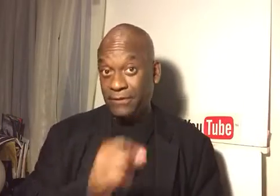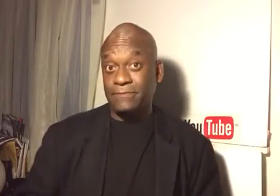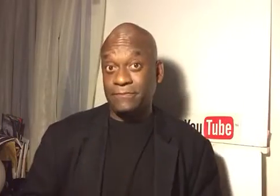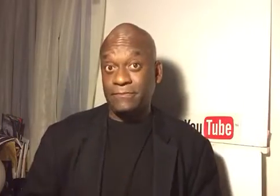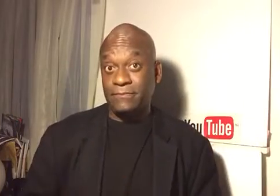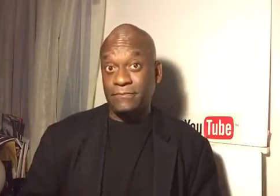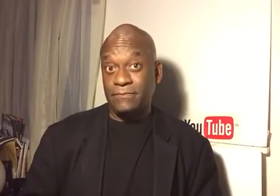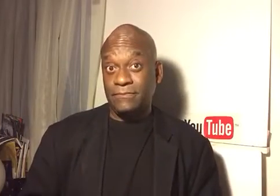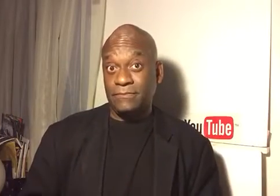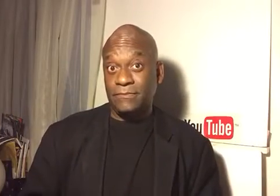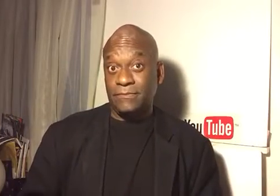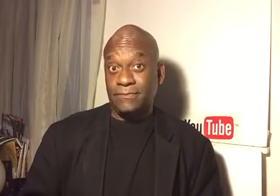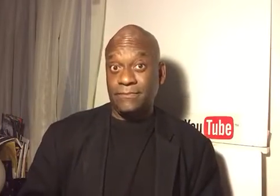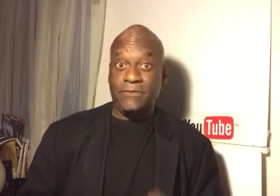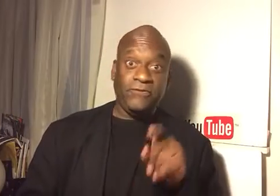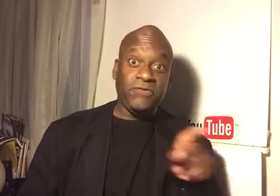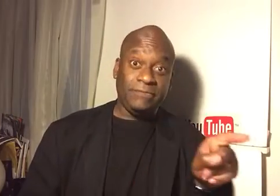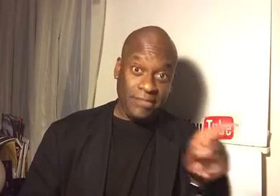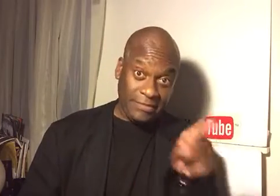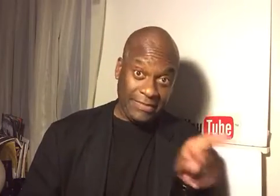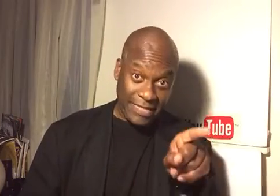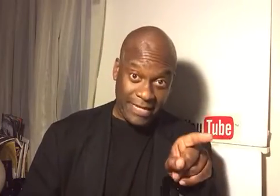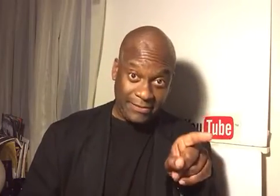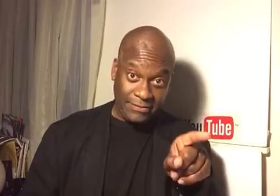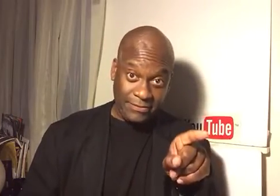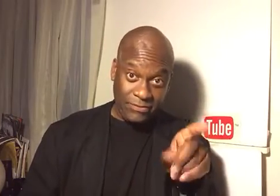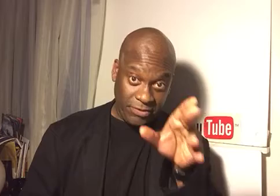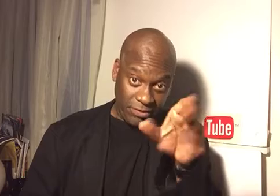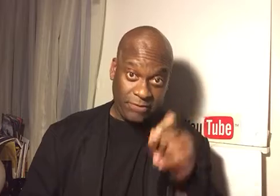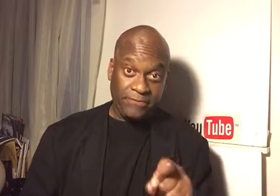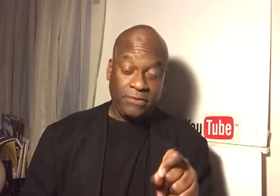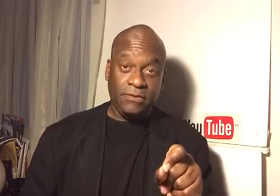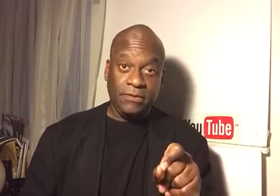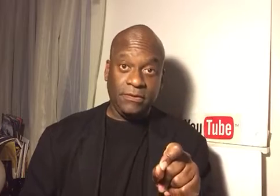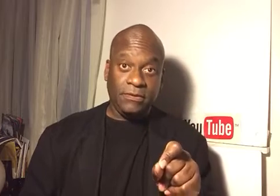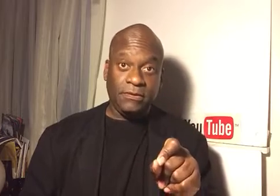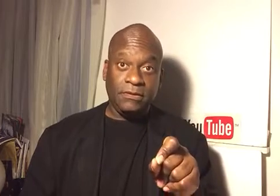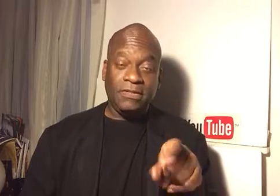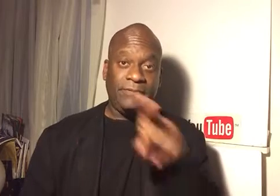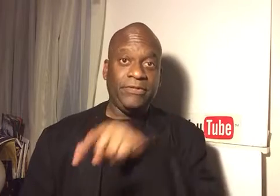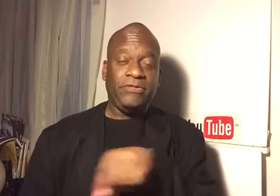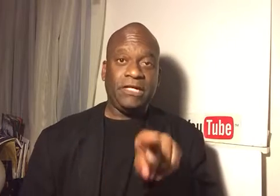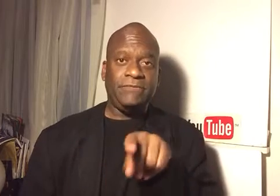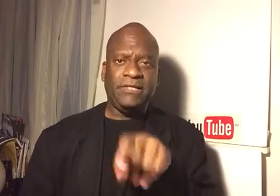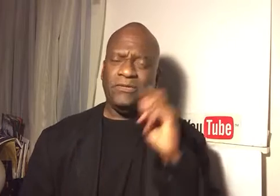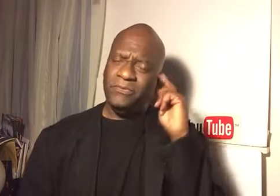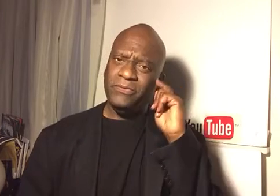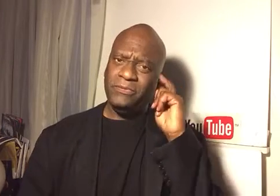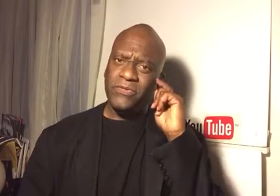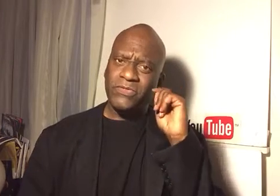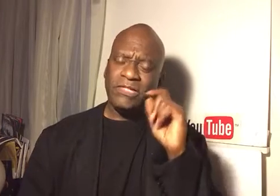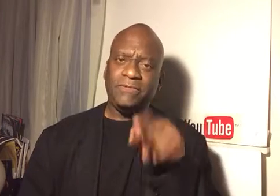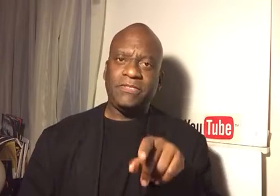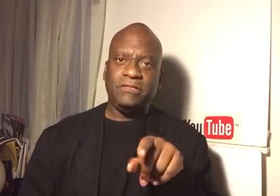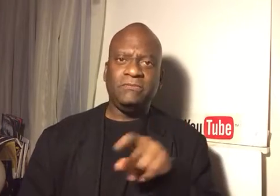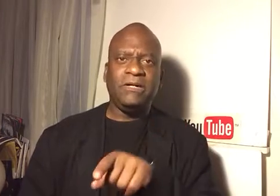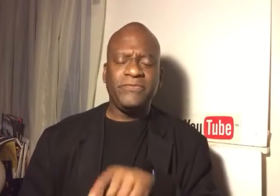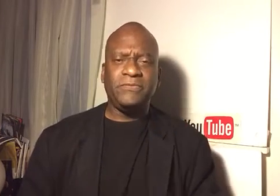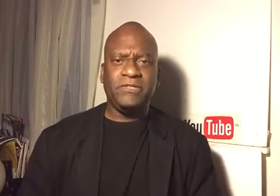me. The first time I said that, or this commenter chimed in, I don't remember the person's name, and said, your mom's really